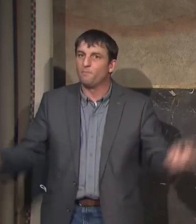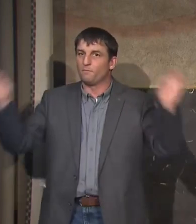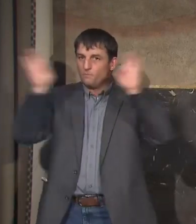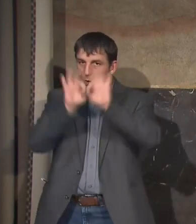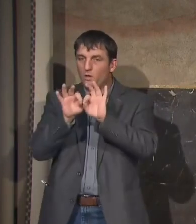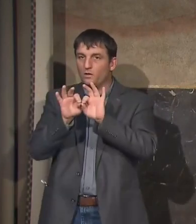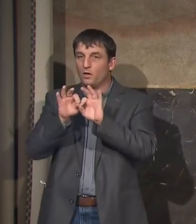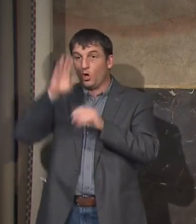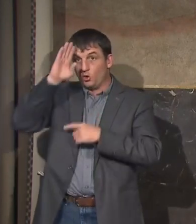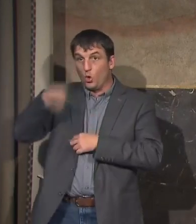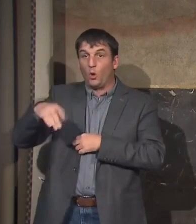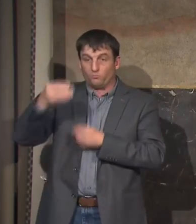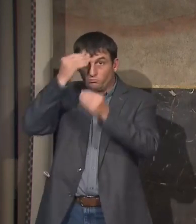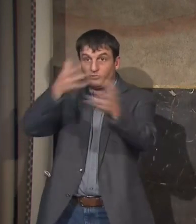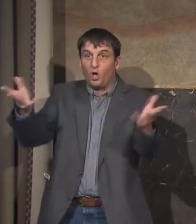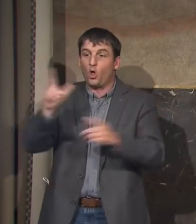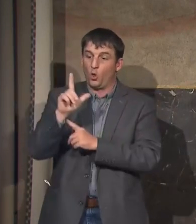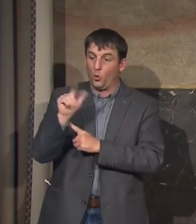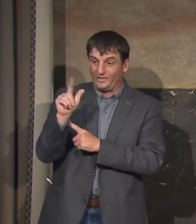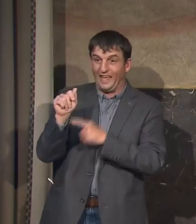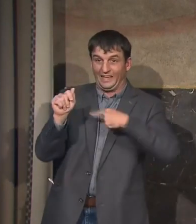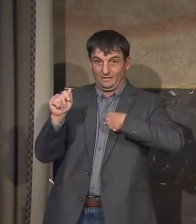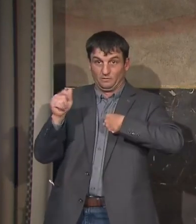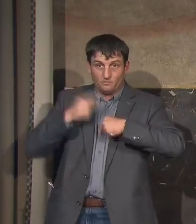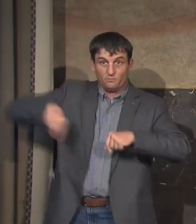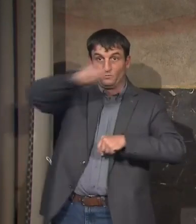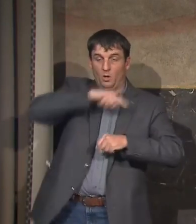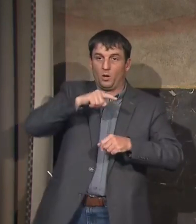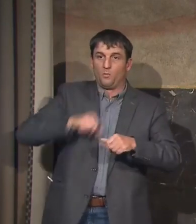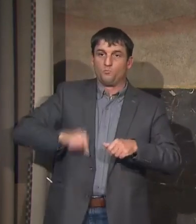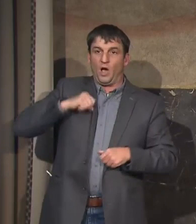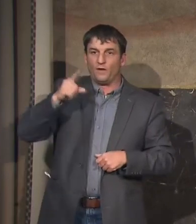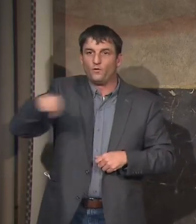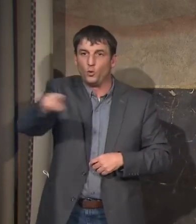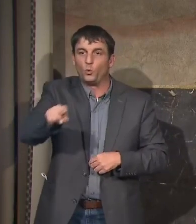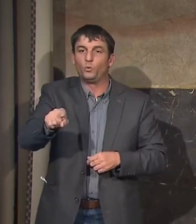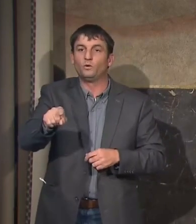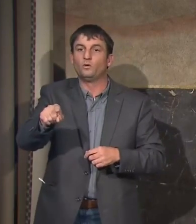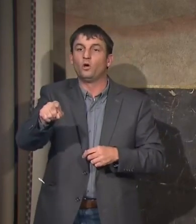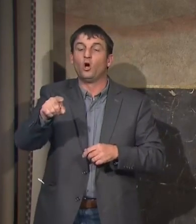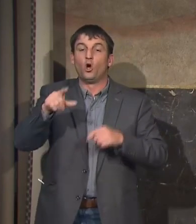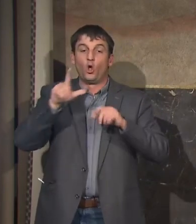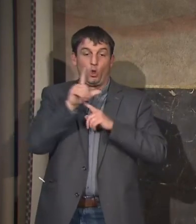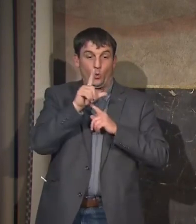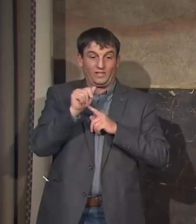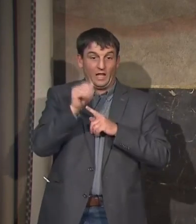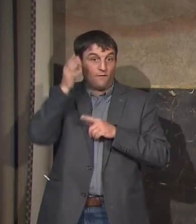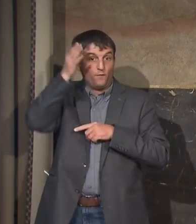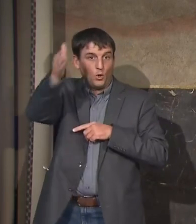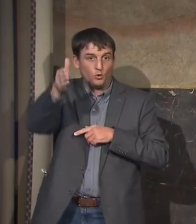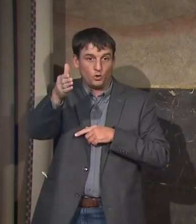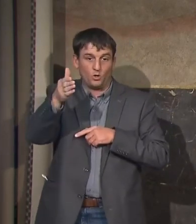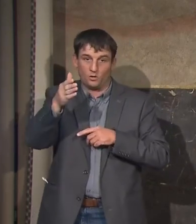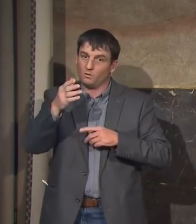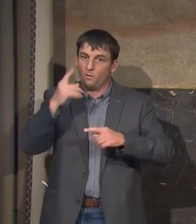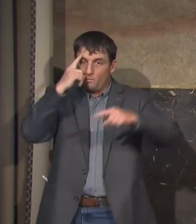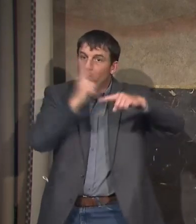that Louisiana is proud of you and that Louisiana has a very bright future because of each and every one of you.